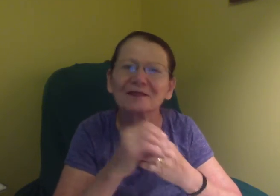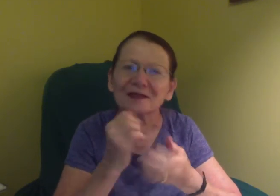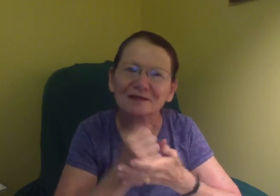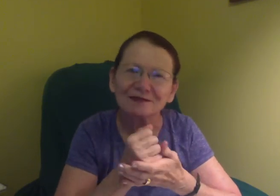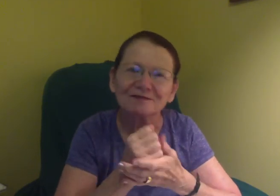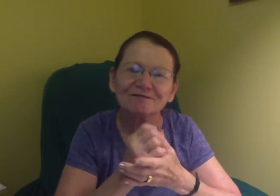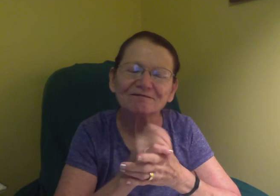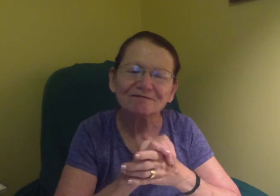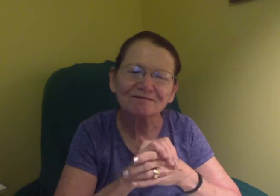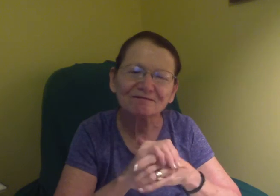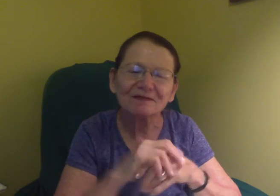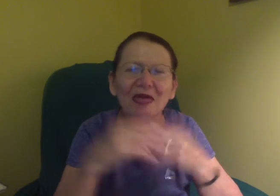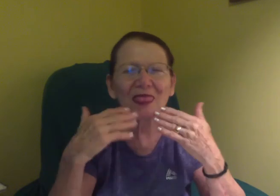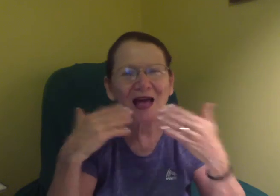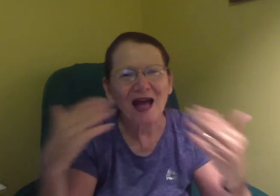Look at that.